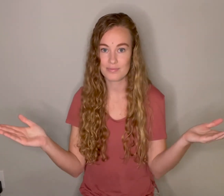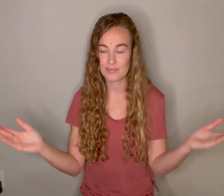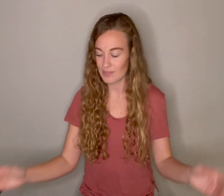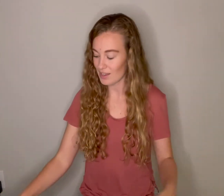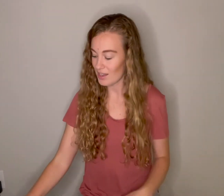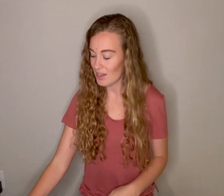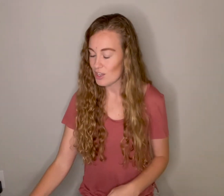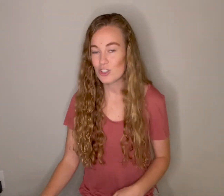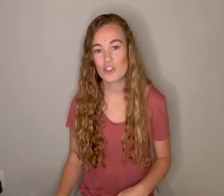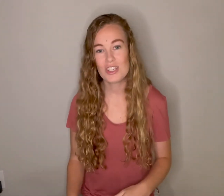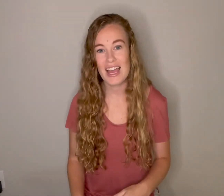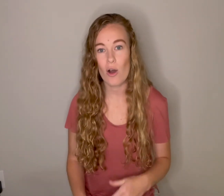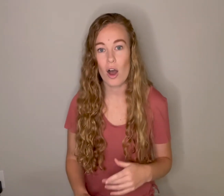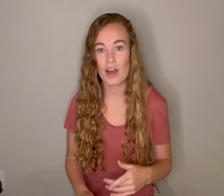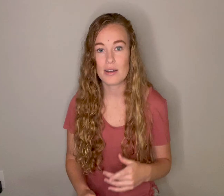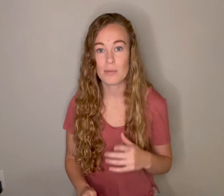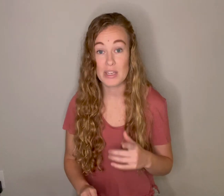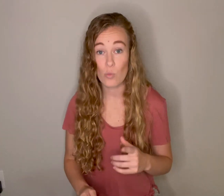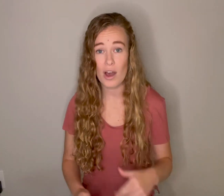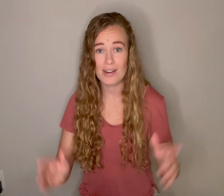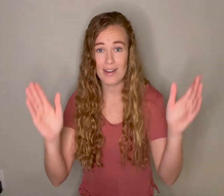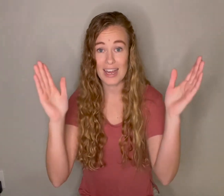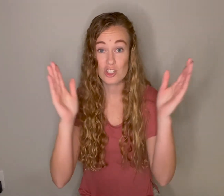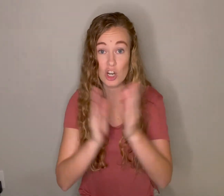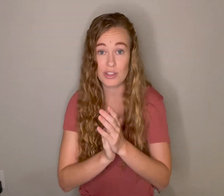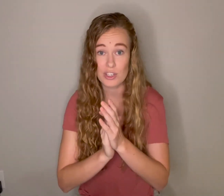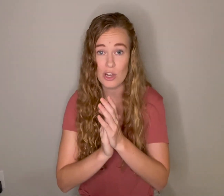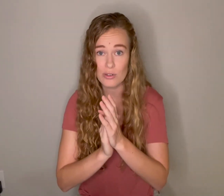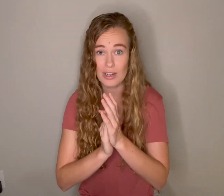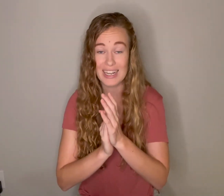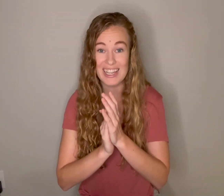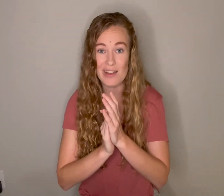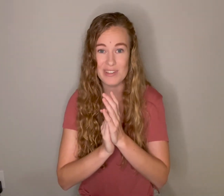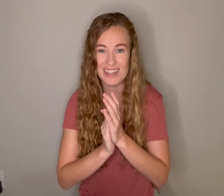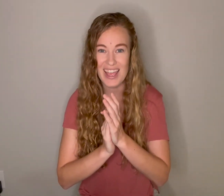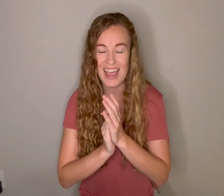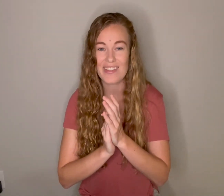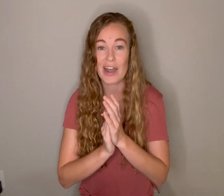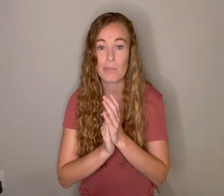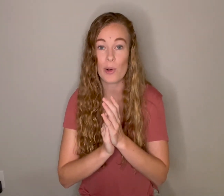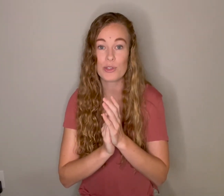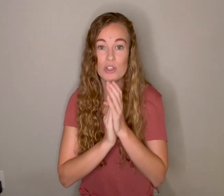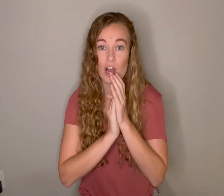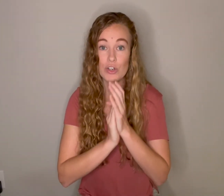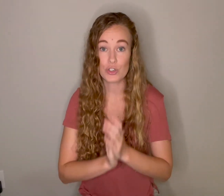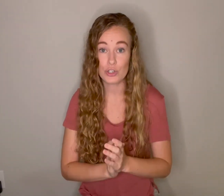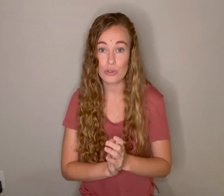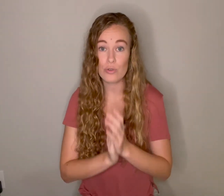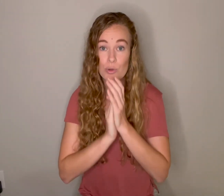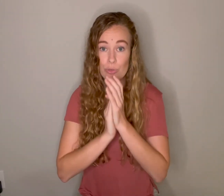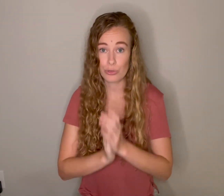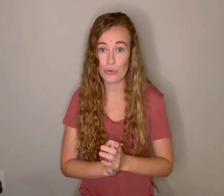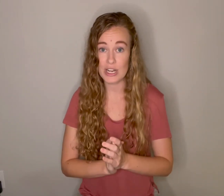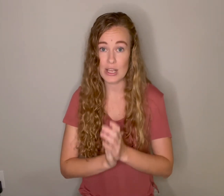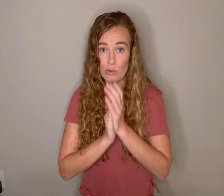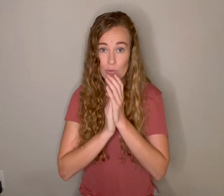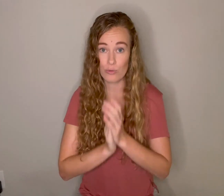One. So you see how on beat one, I started the note, I clapped, and then I pulsed on two, three, four,